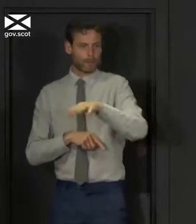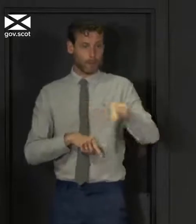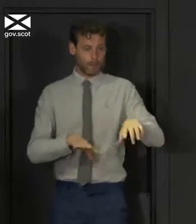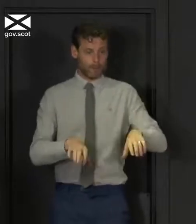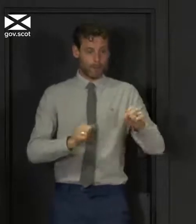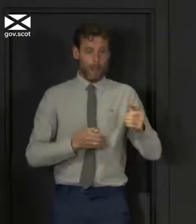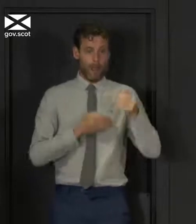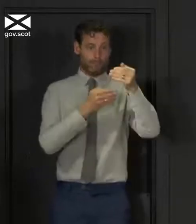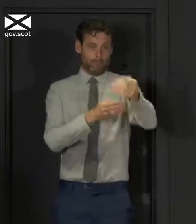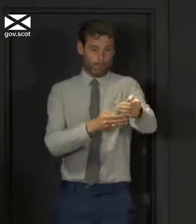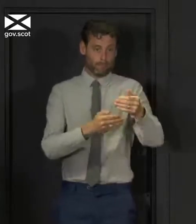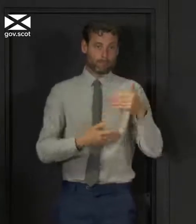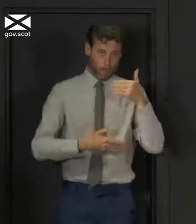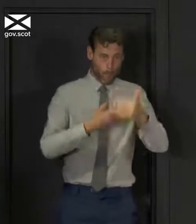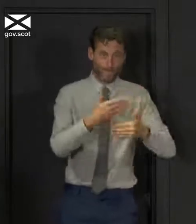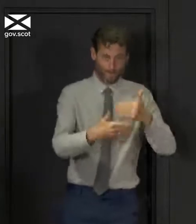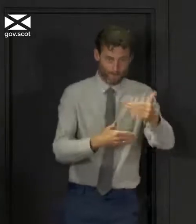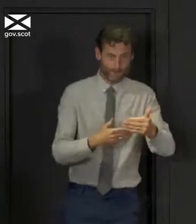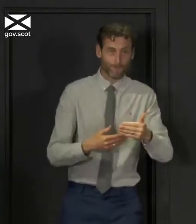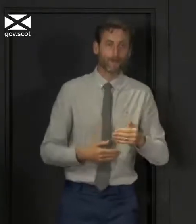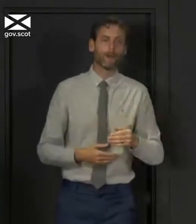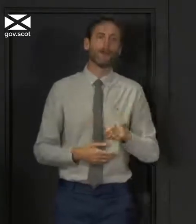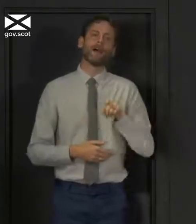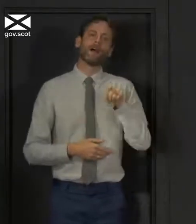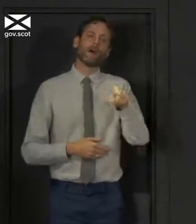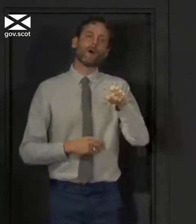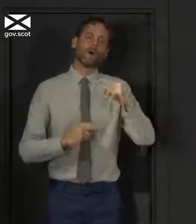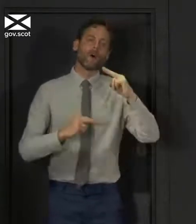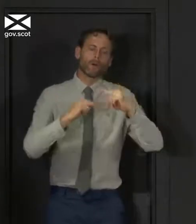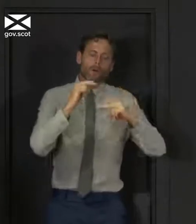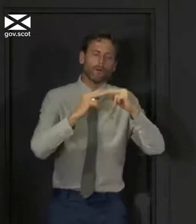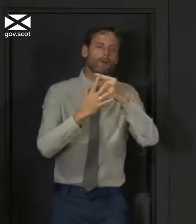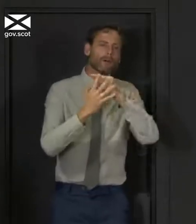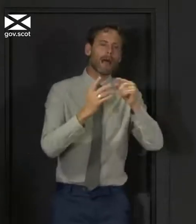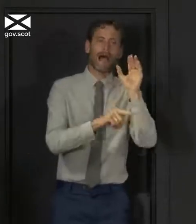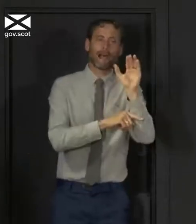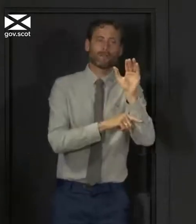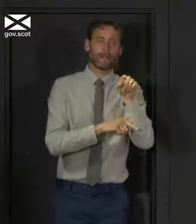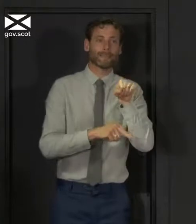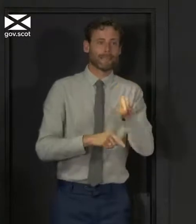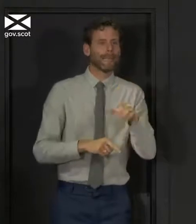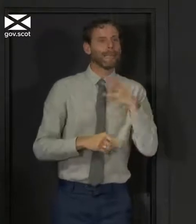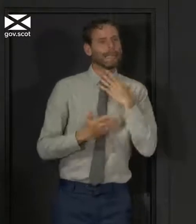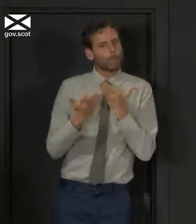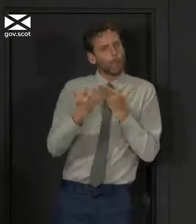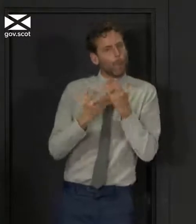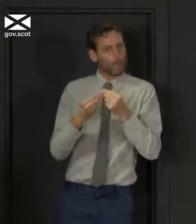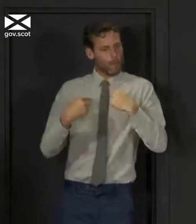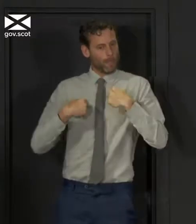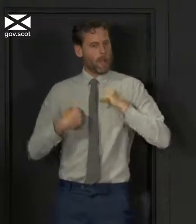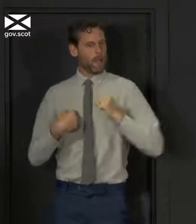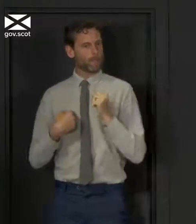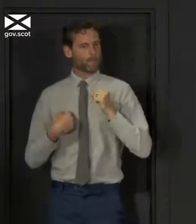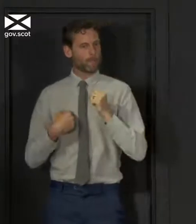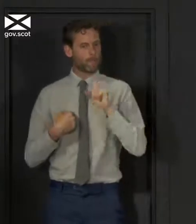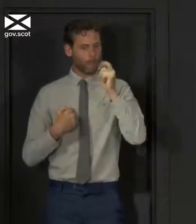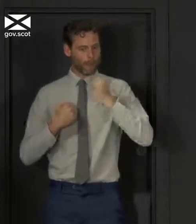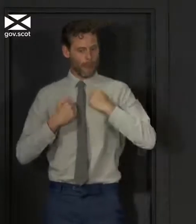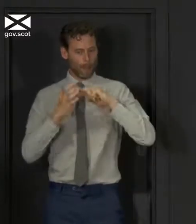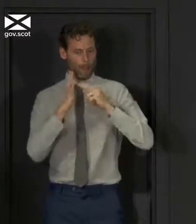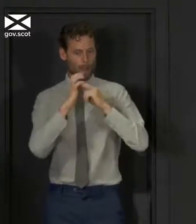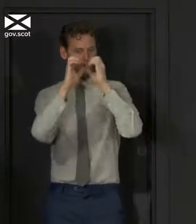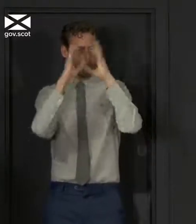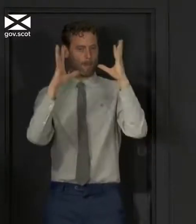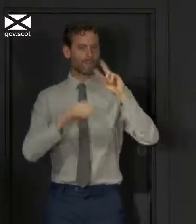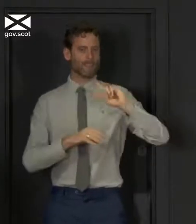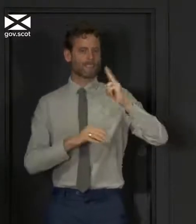plan. It will require to consult further with government before moving on to the second stage of that plan. From tomorrow,